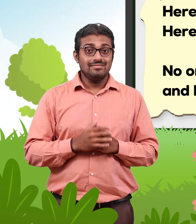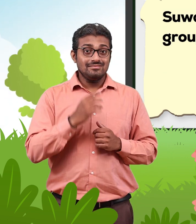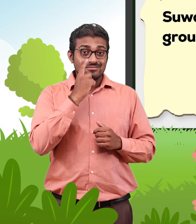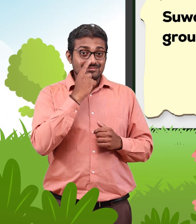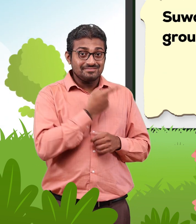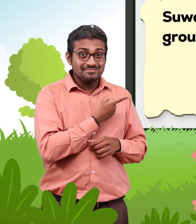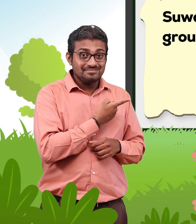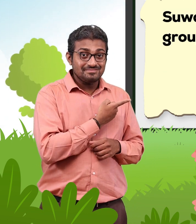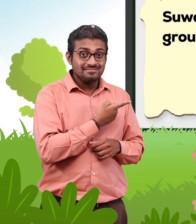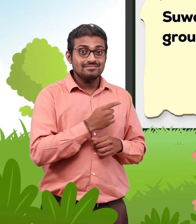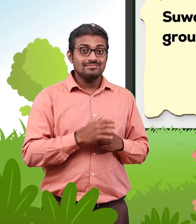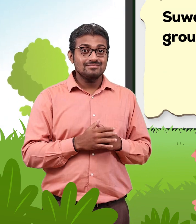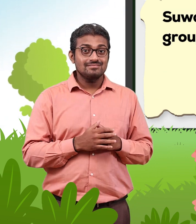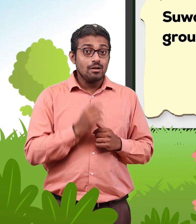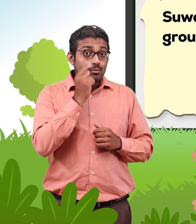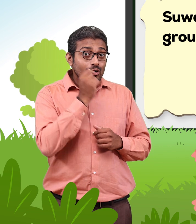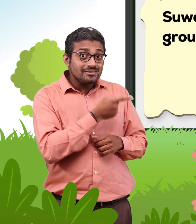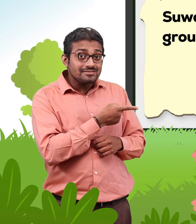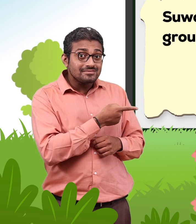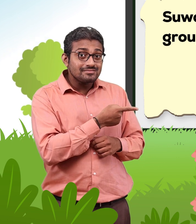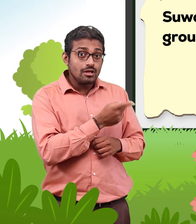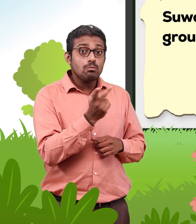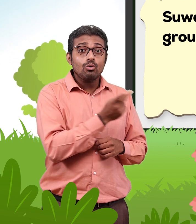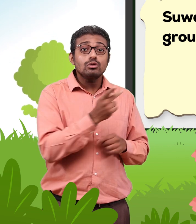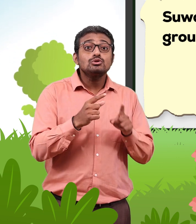Suwali and Rohit are making some groups of objects.